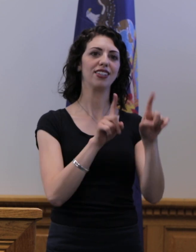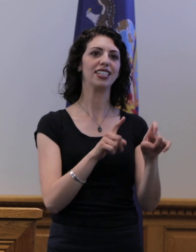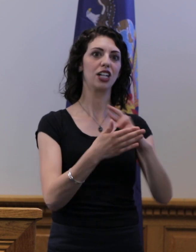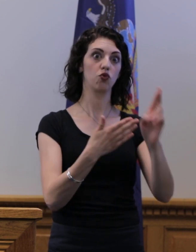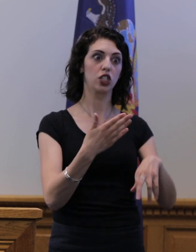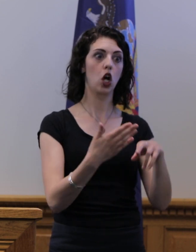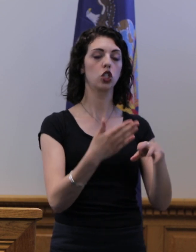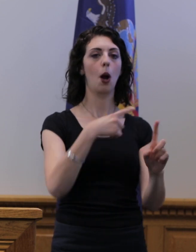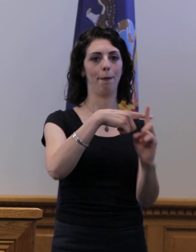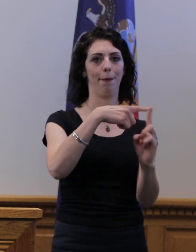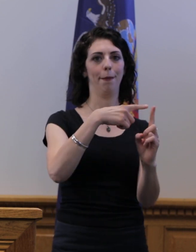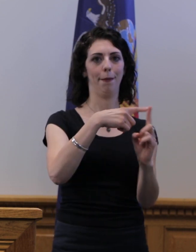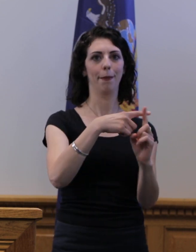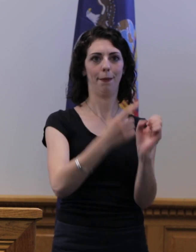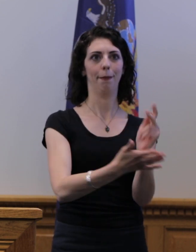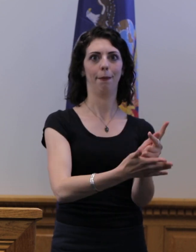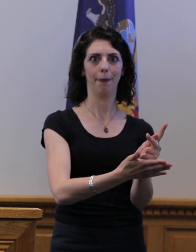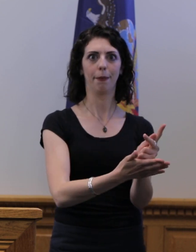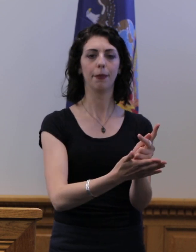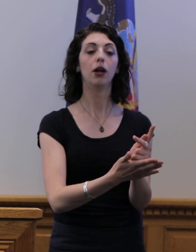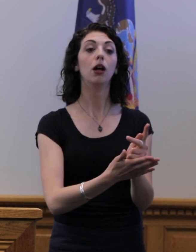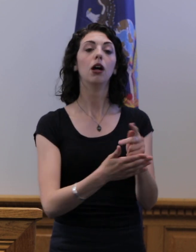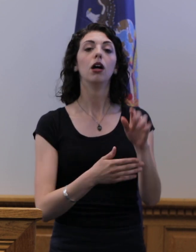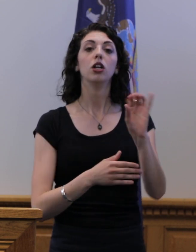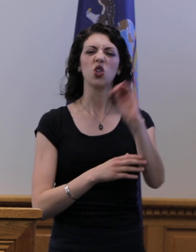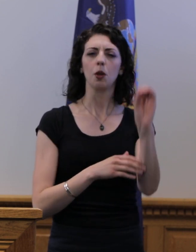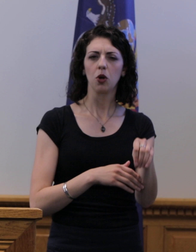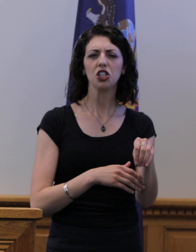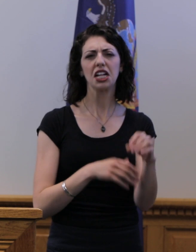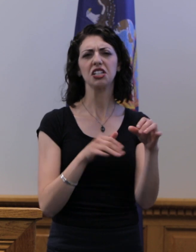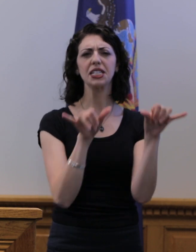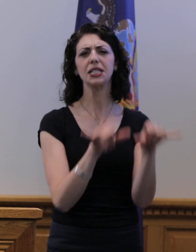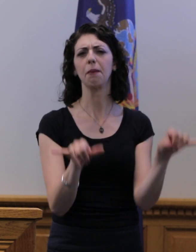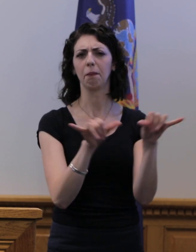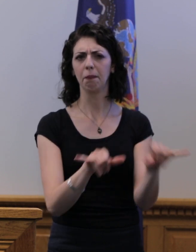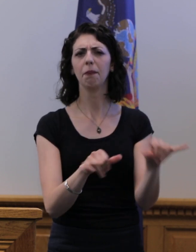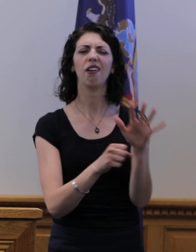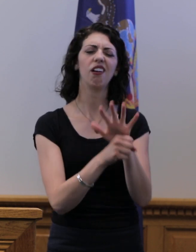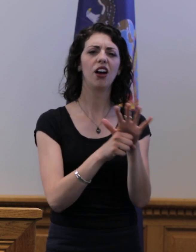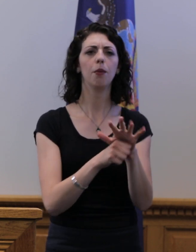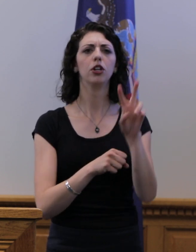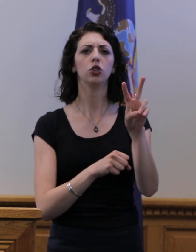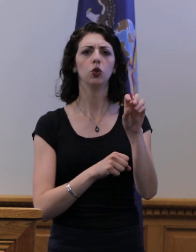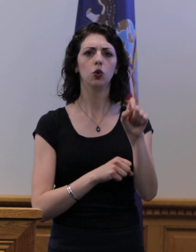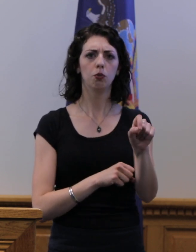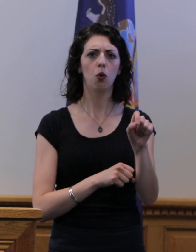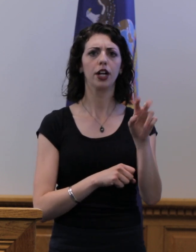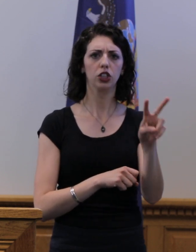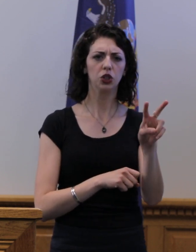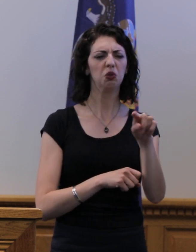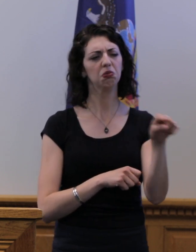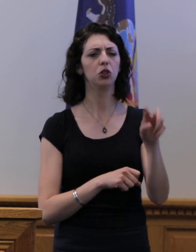positive. The percentage of testing positive has remained consistent at about 2.2 to 2.3